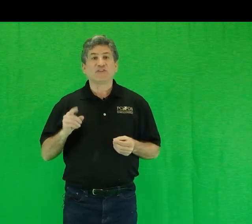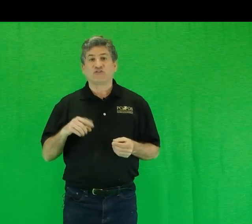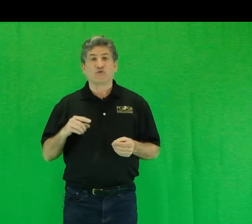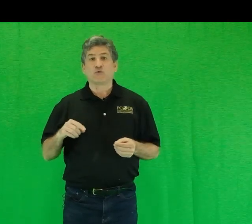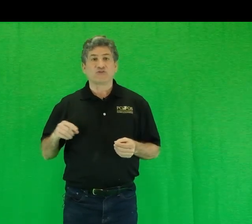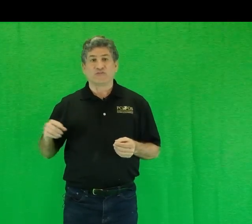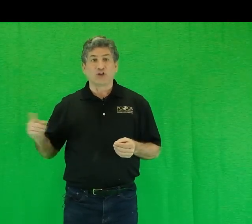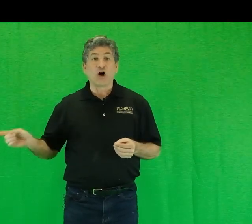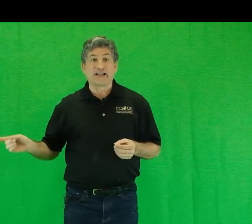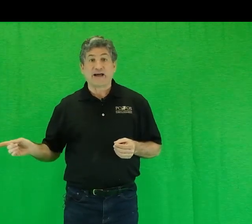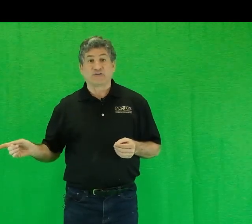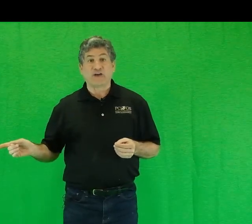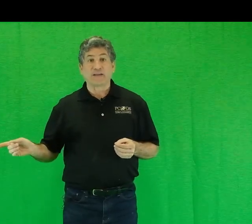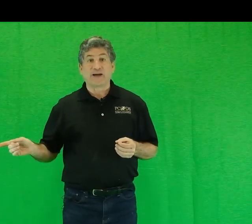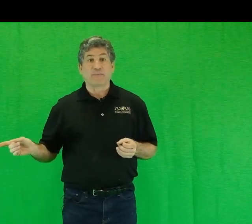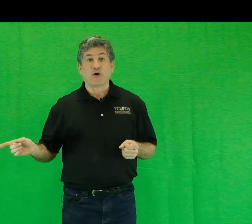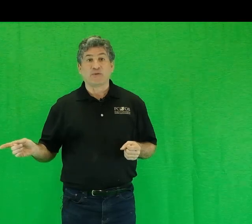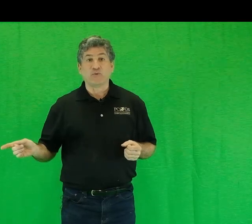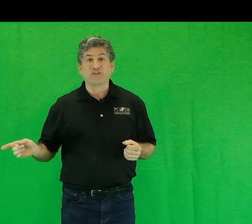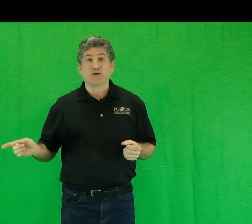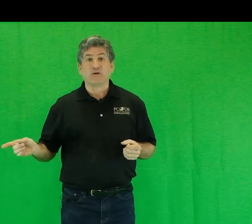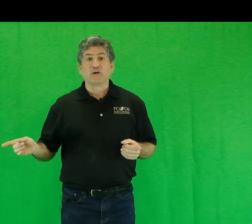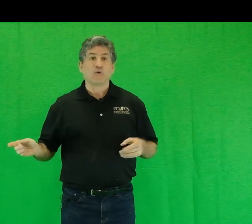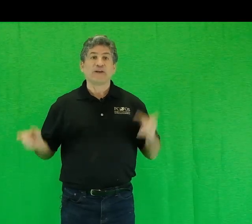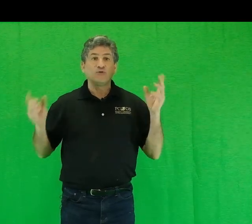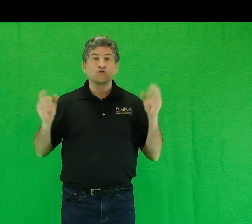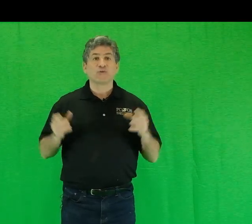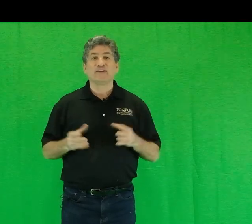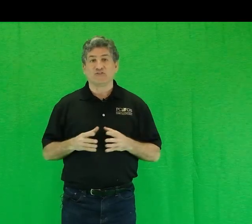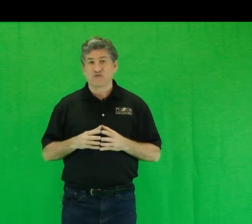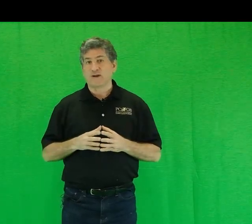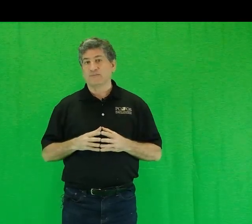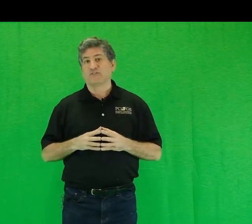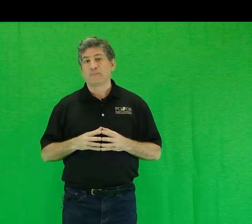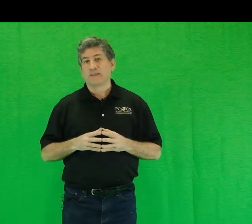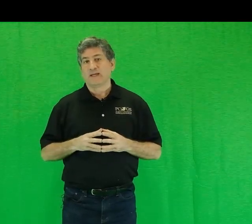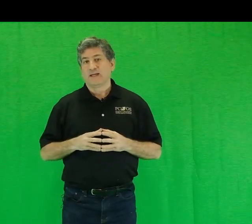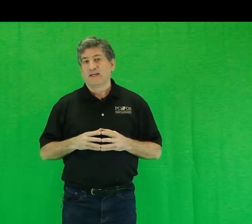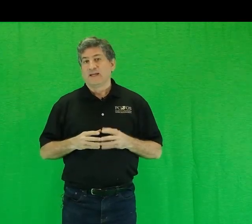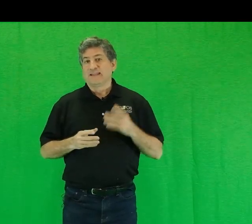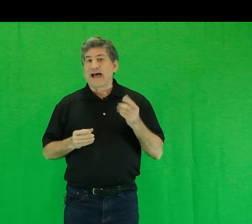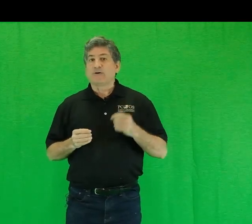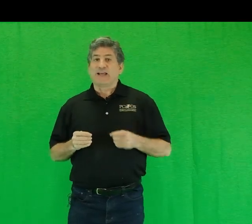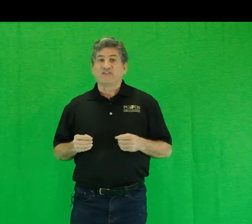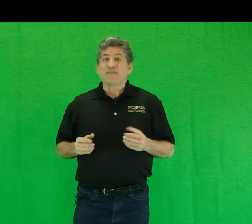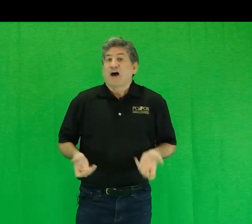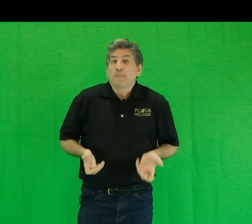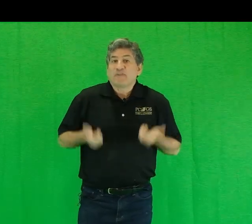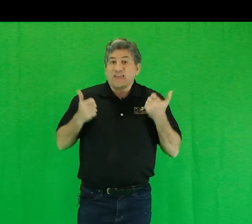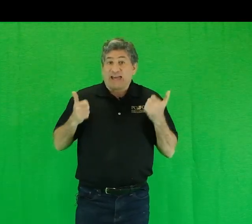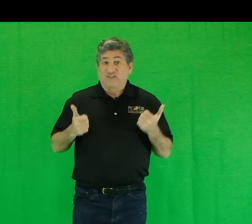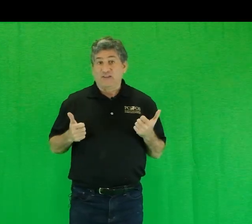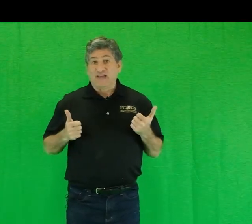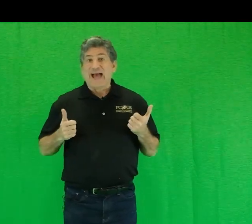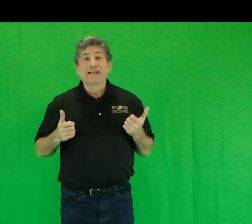the scourge of lawn outside my apartment window, growing new trees and shrubs. Nowadays, I've uffed the ante, adding